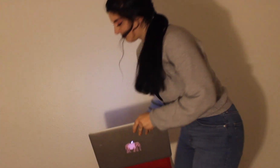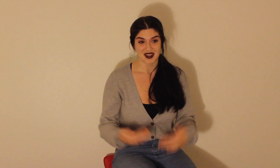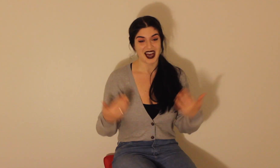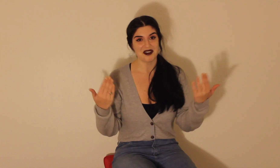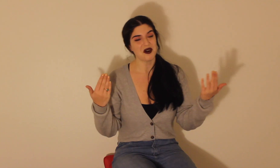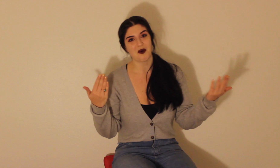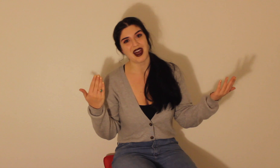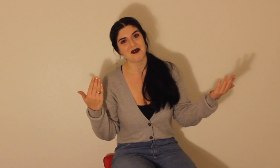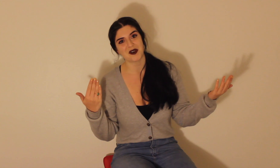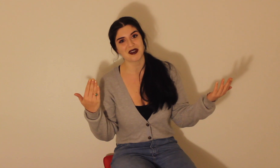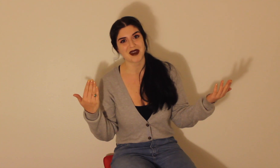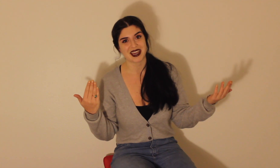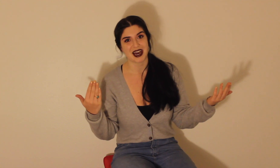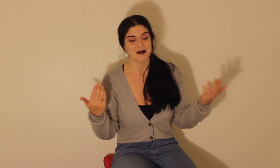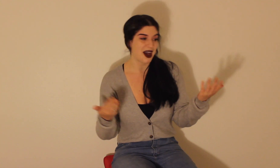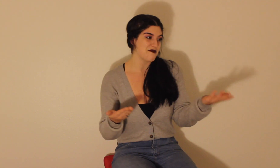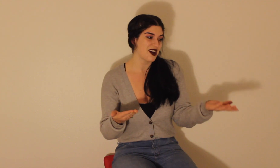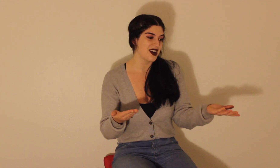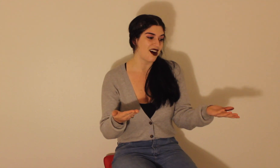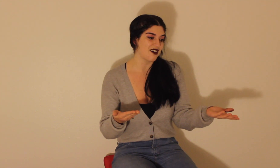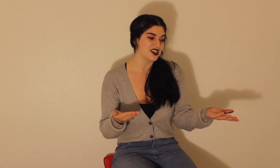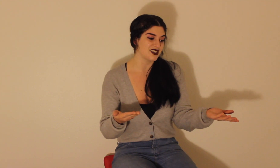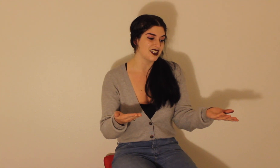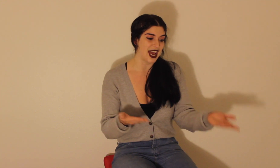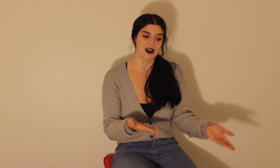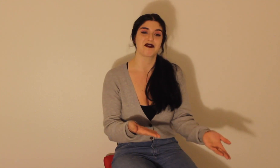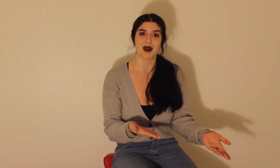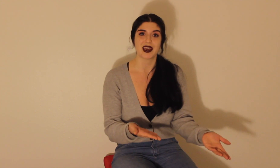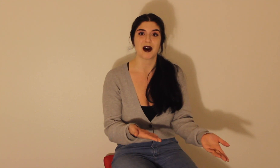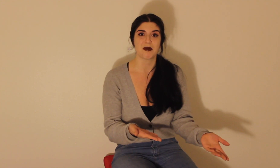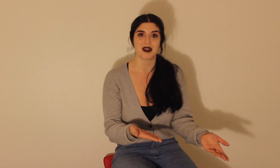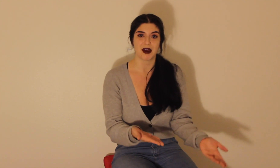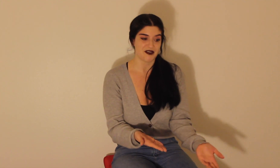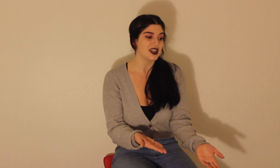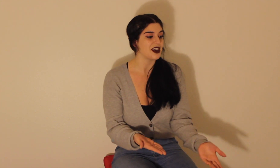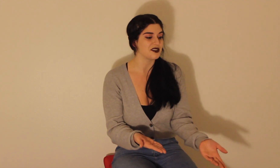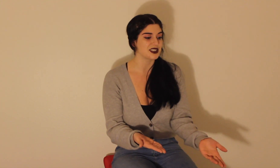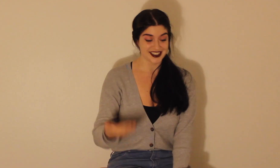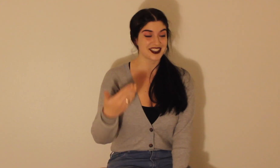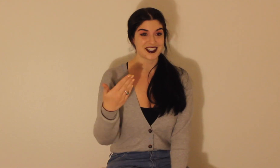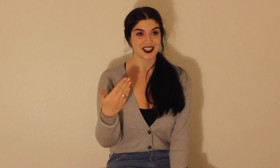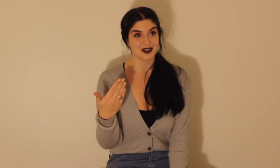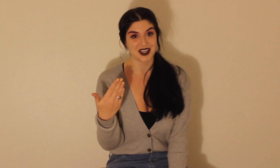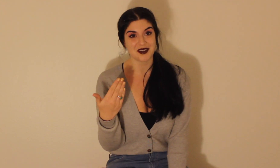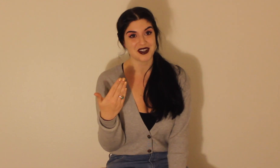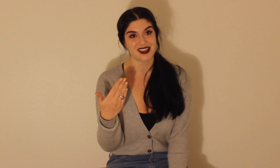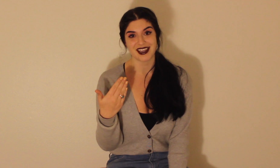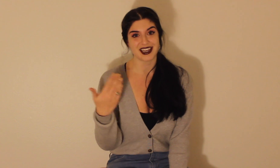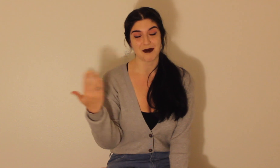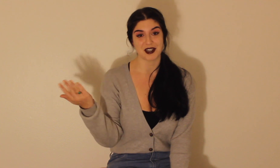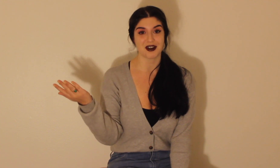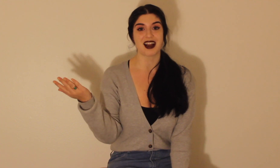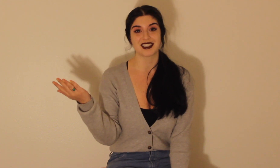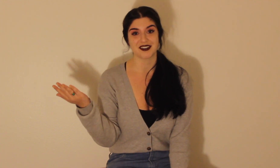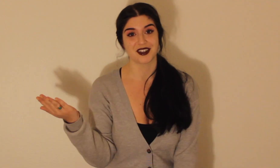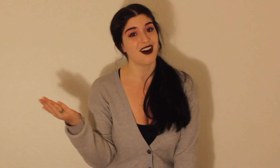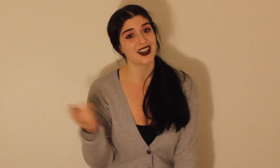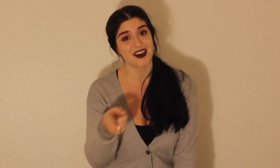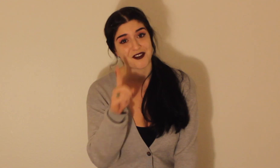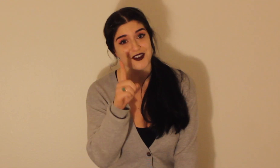I don't know why I'm wearing makeup. I'm very obviously out of makeup in my videos. This is just to trick you into thinking I'm attractive long enough for